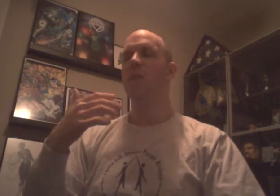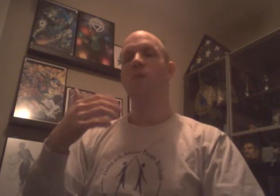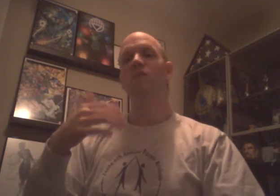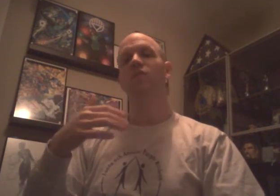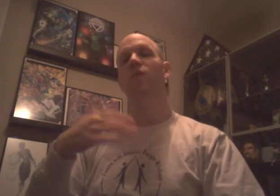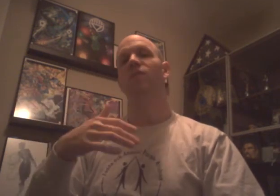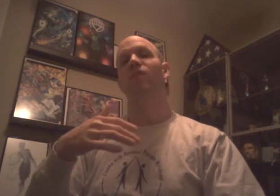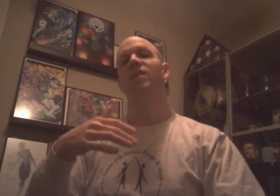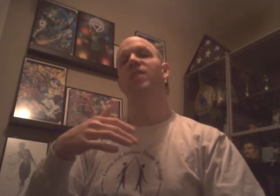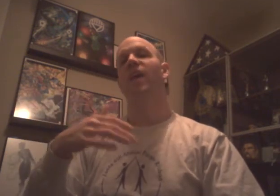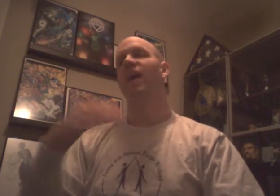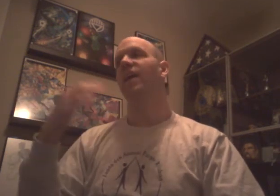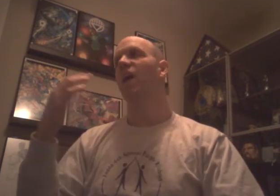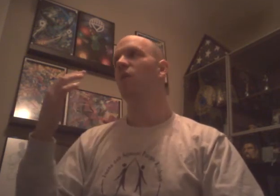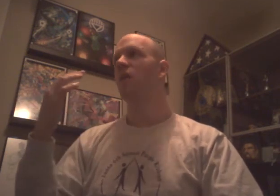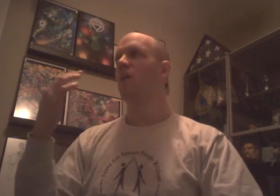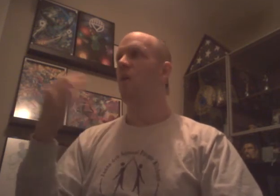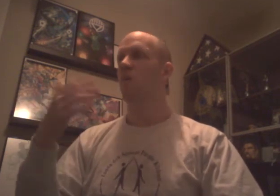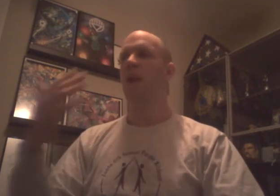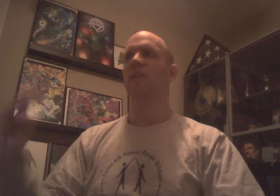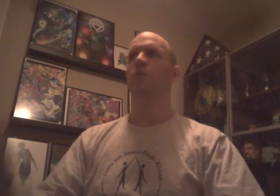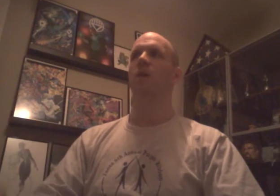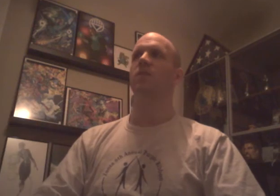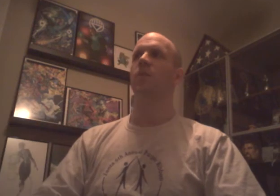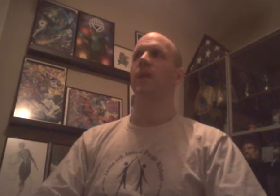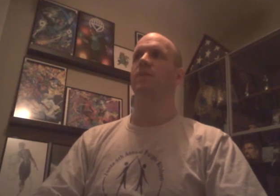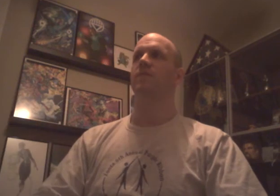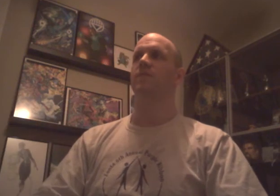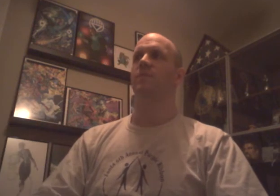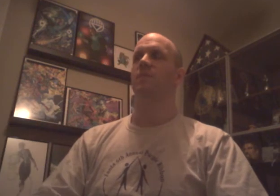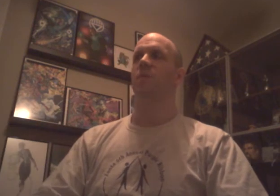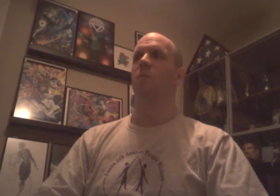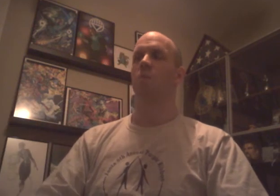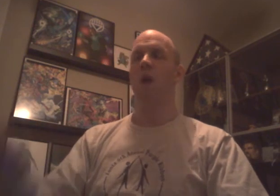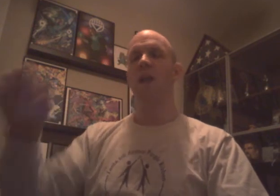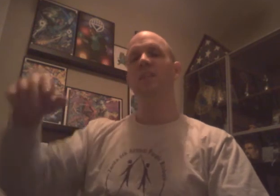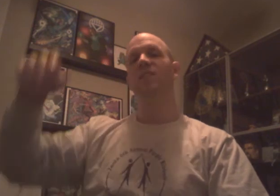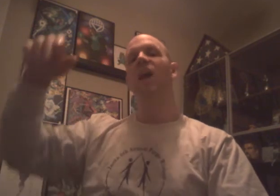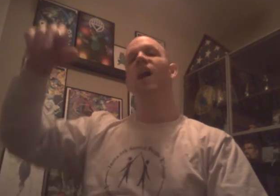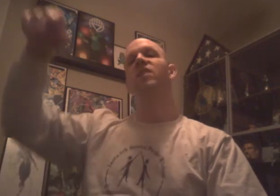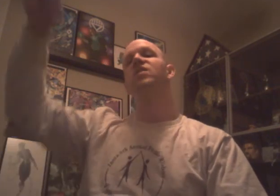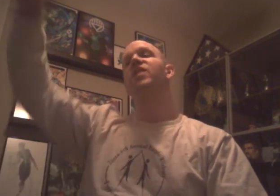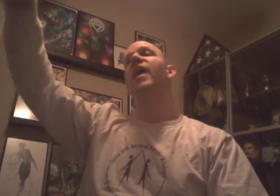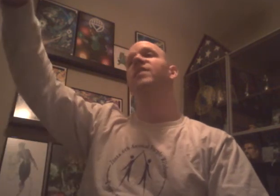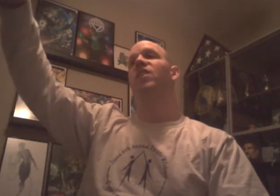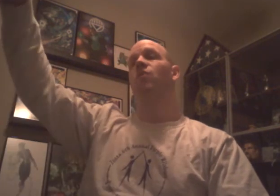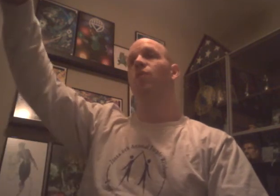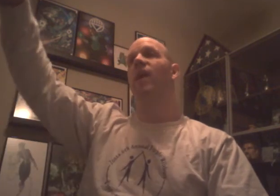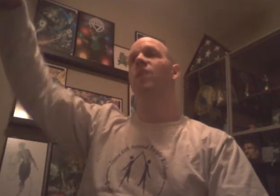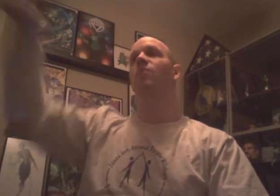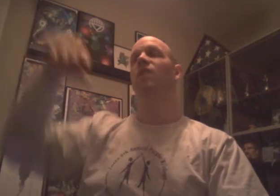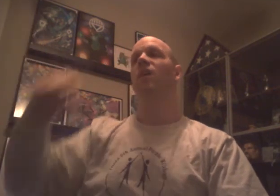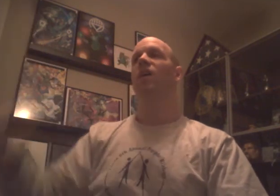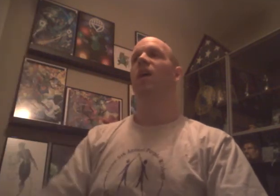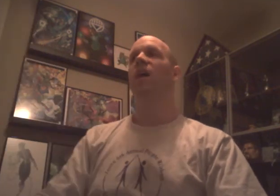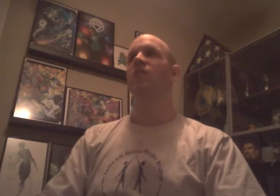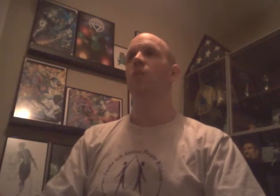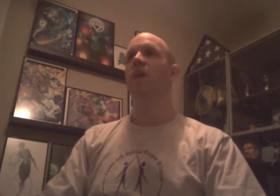Ambrose is going for his tag out. Rollins walks away. Rollins stands on the ramp as he watches